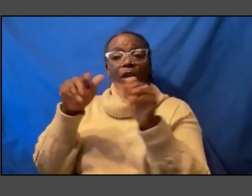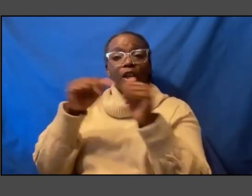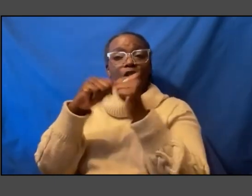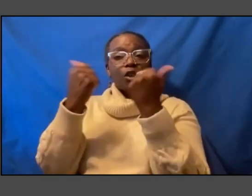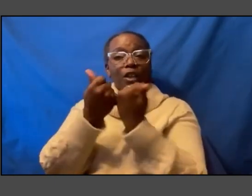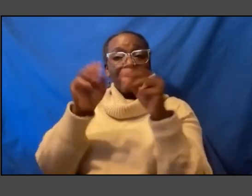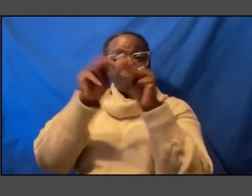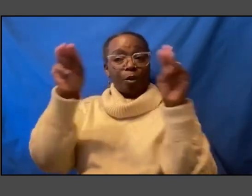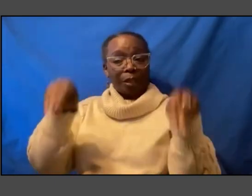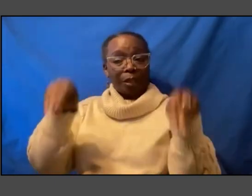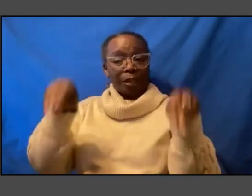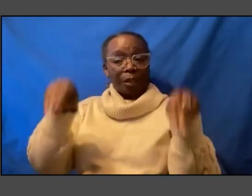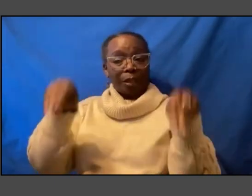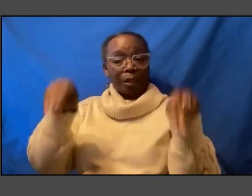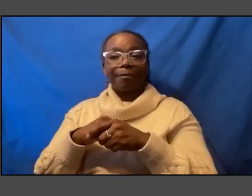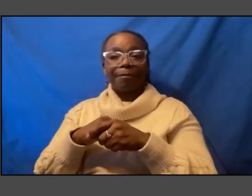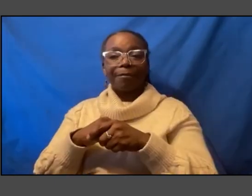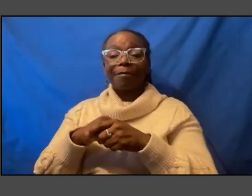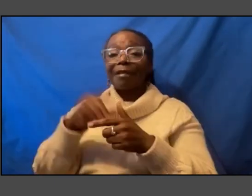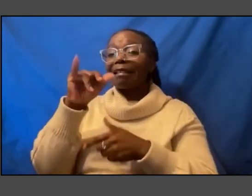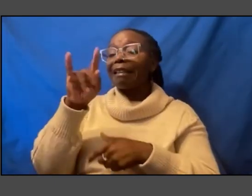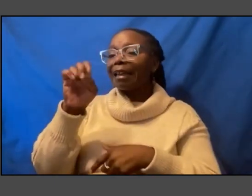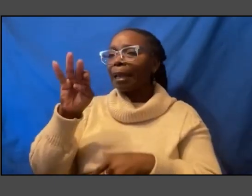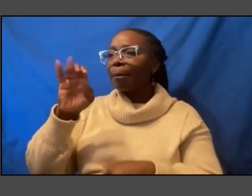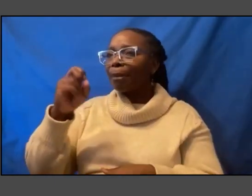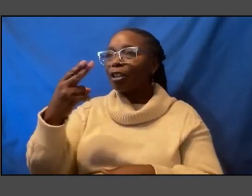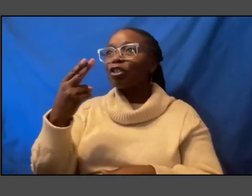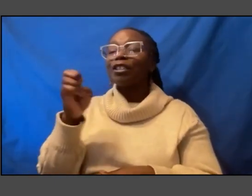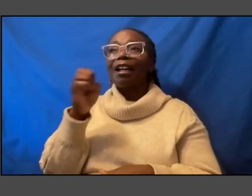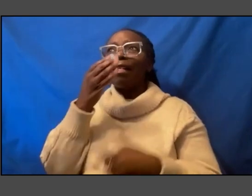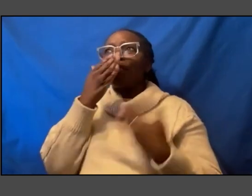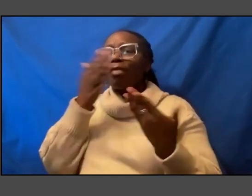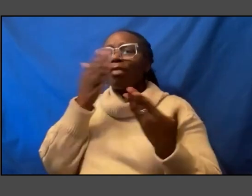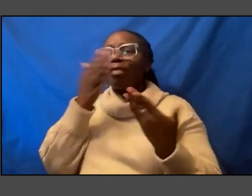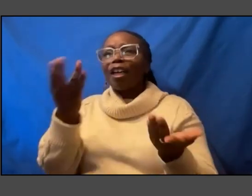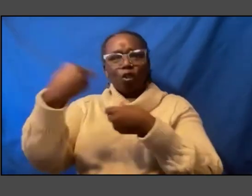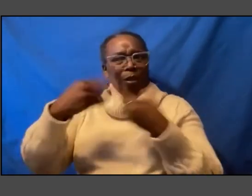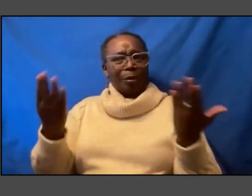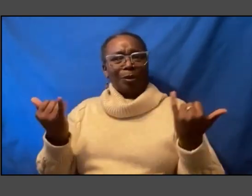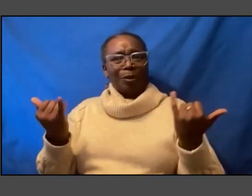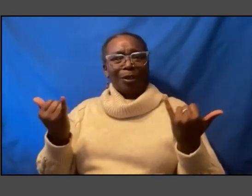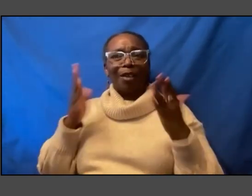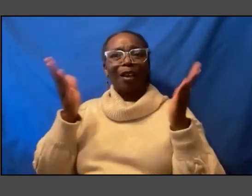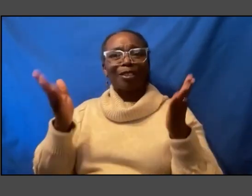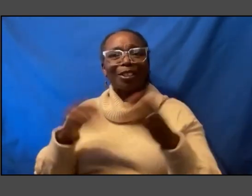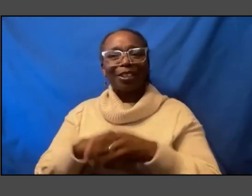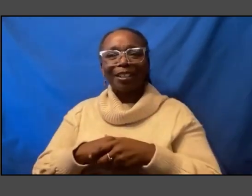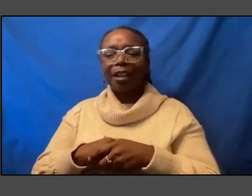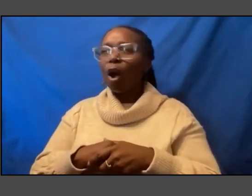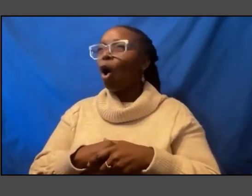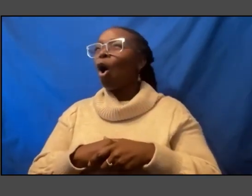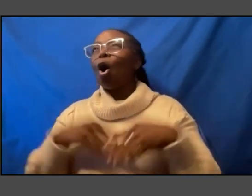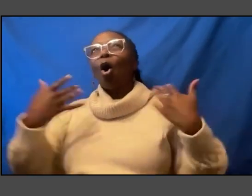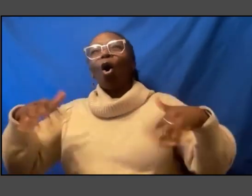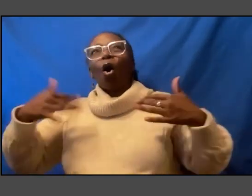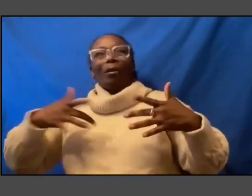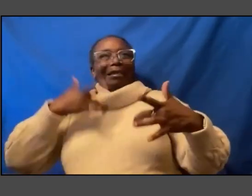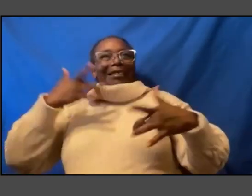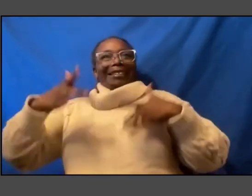Lonnie Bunch thank you for joining me in conversation oh I am so excited to be here and all you got to say when you introduce